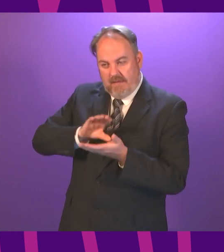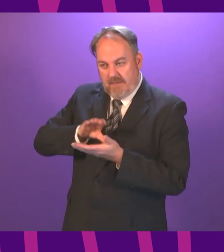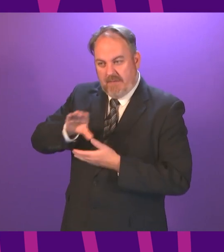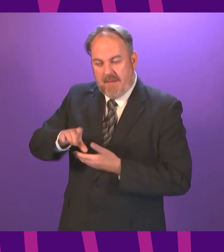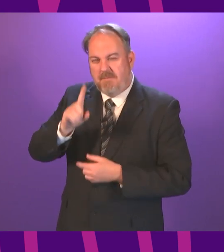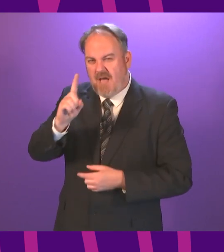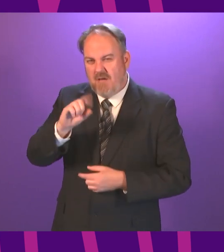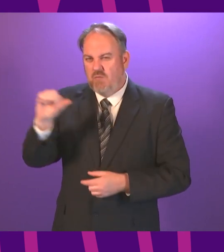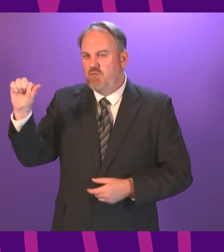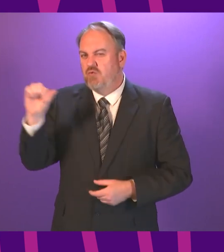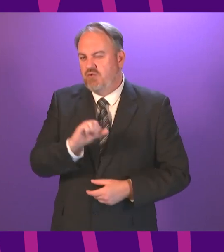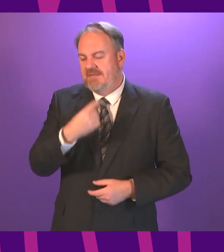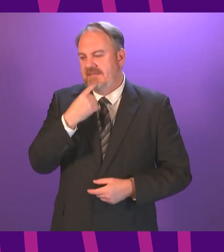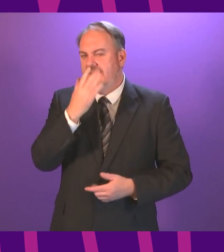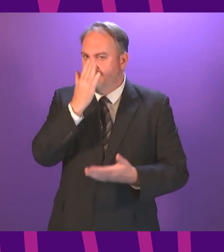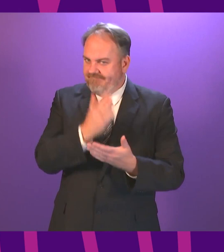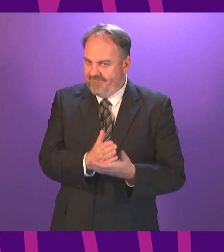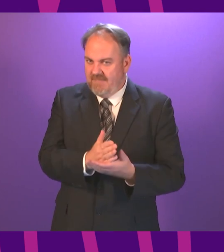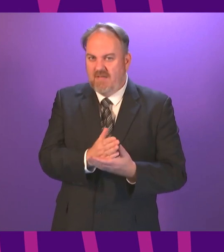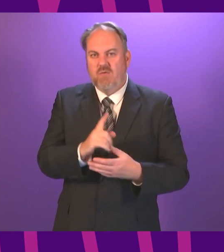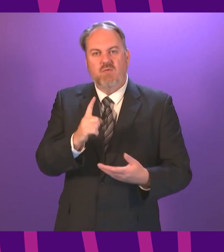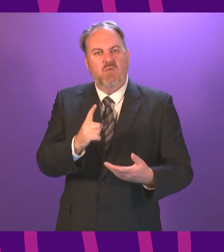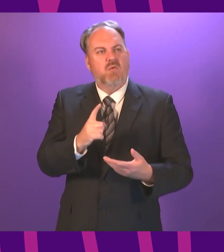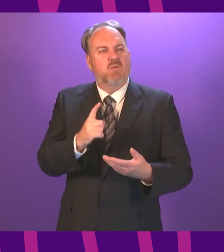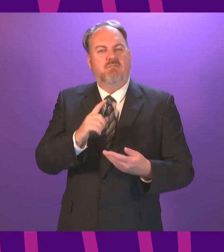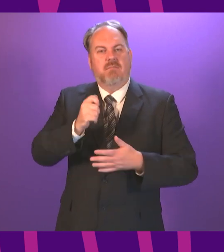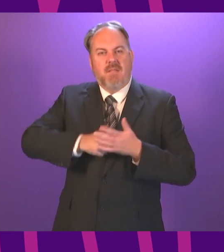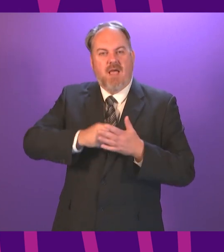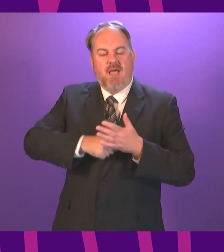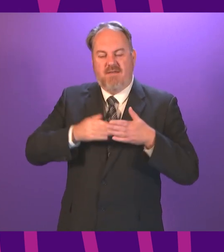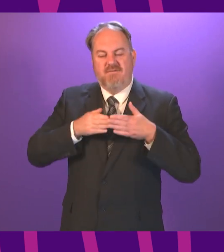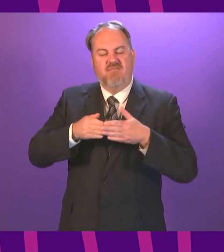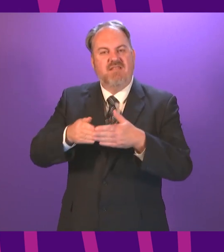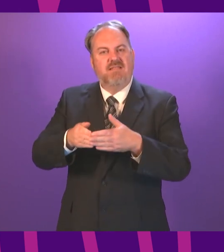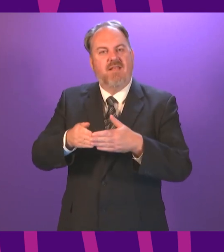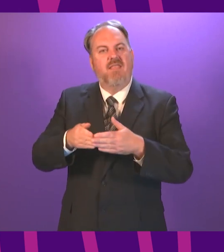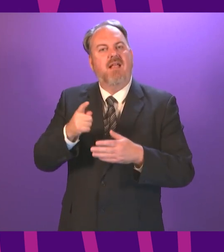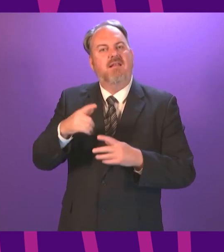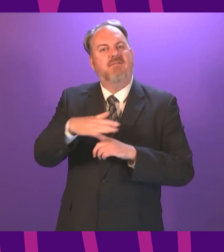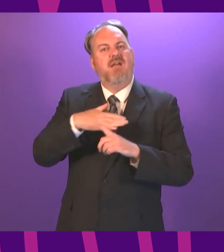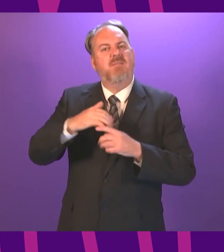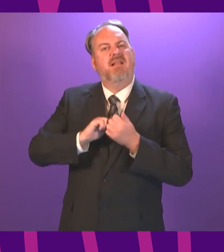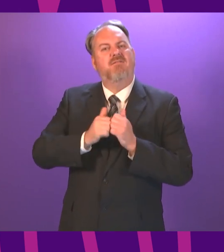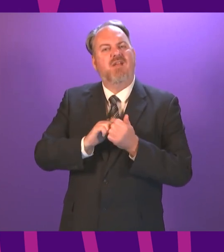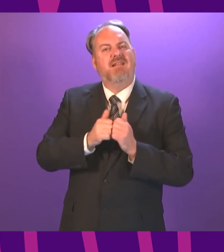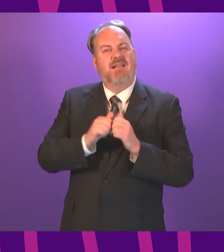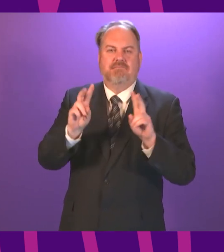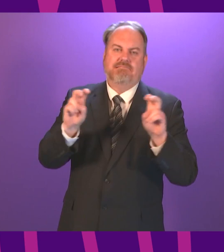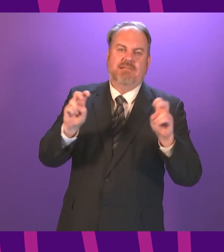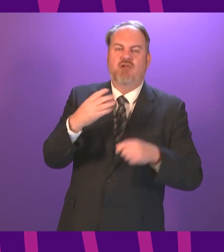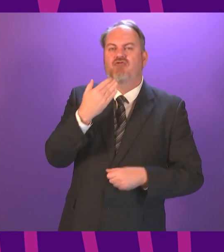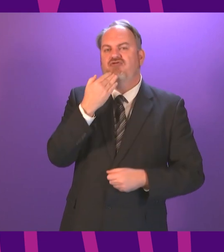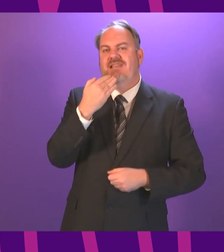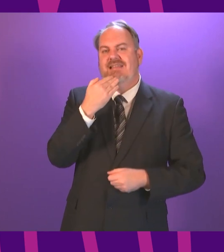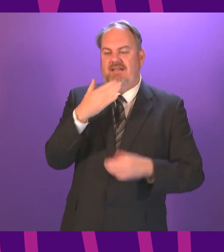a commitment to a green ferry fleet. Can the Minister assure me that in the next five years we are going to see ferries that are green